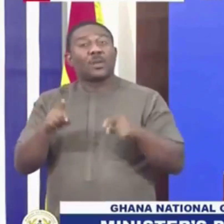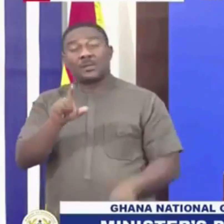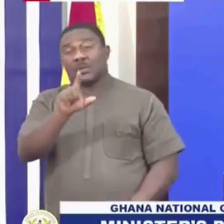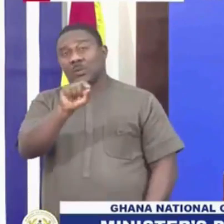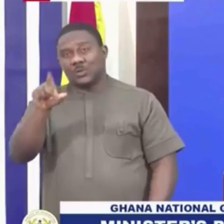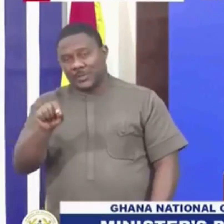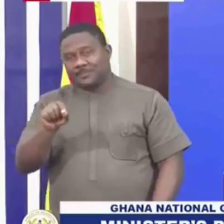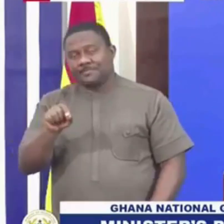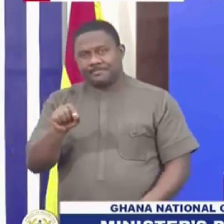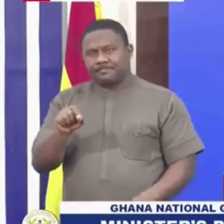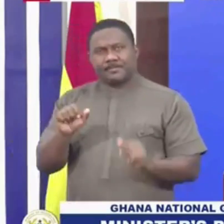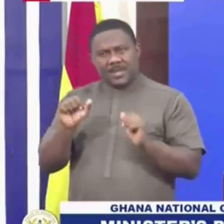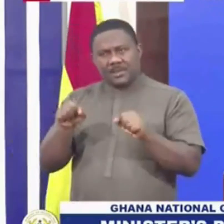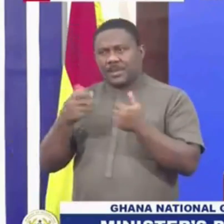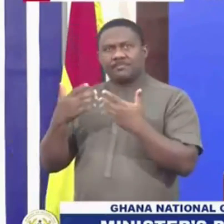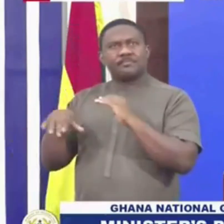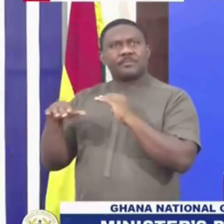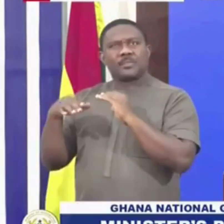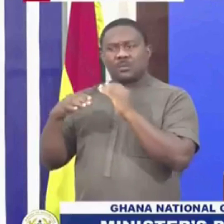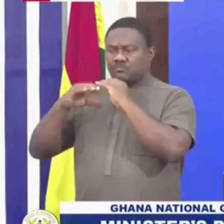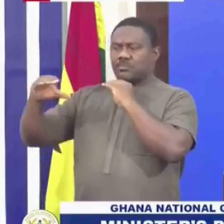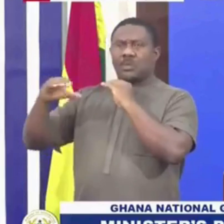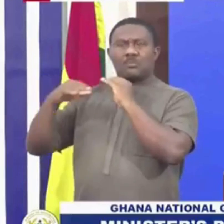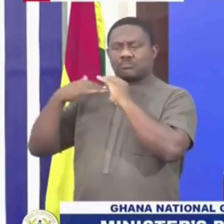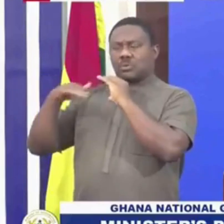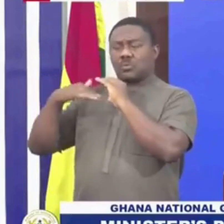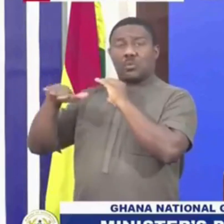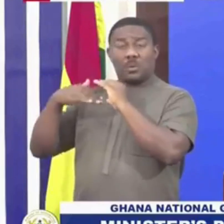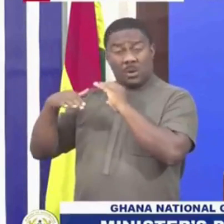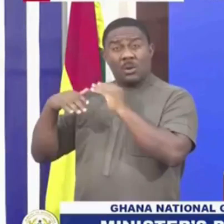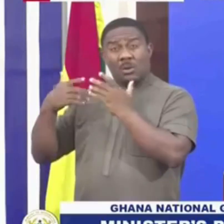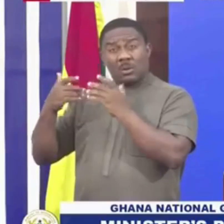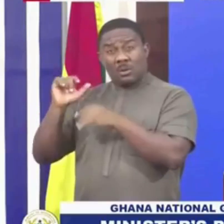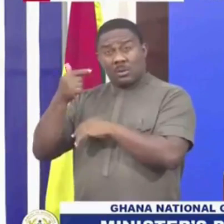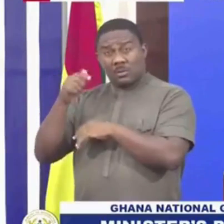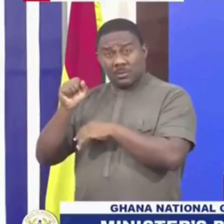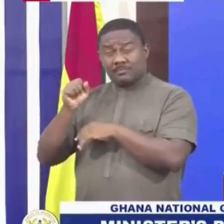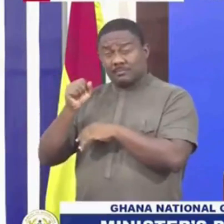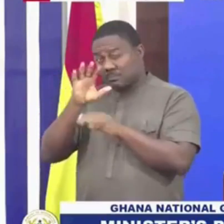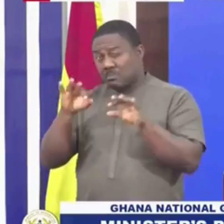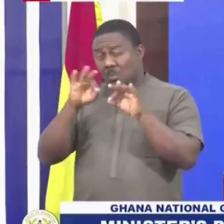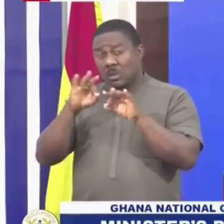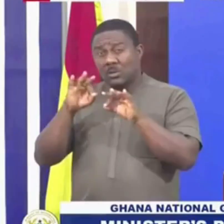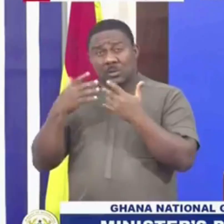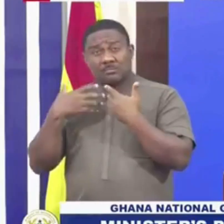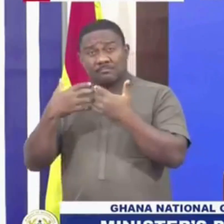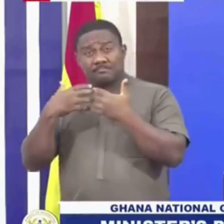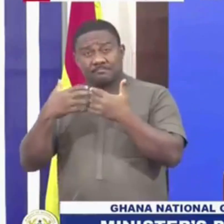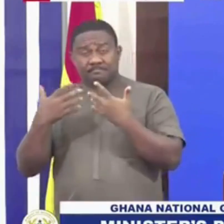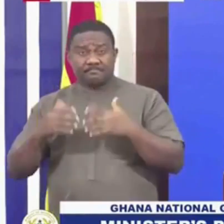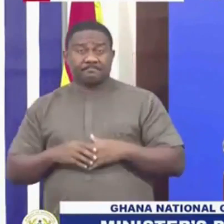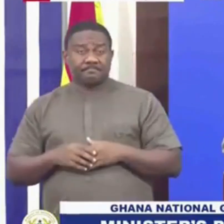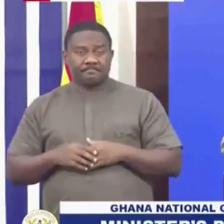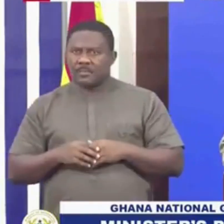of the distribution or transmission system, gas transmission system. Very critical infrastructure, tripling